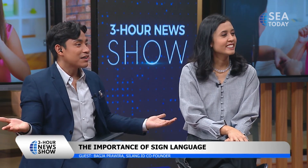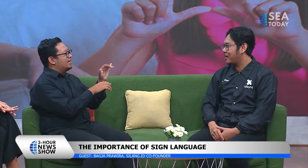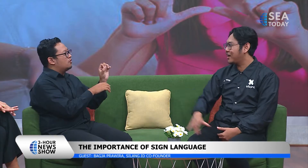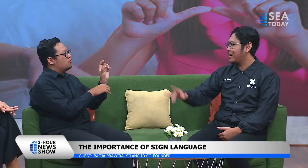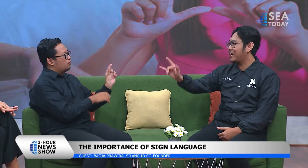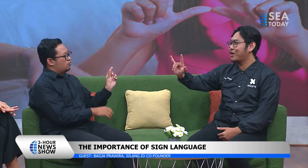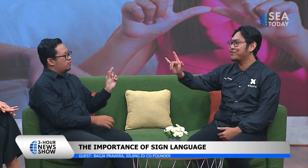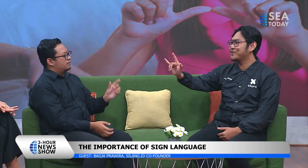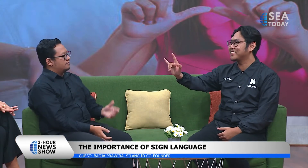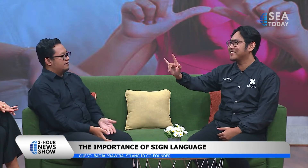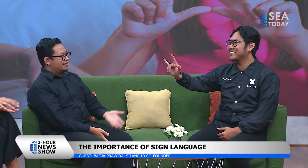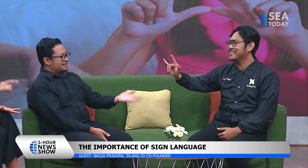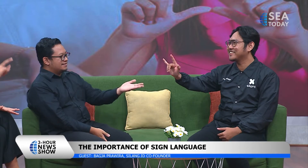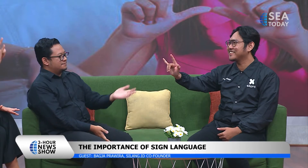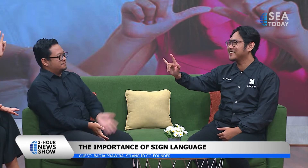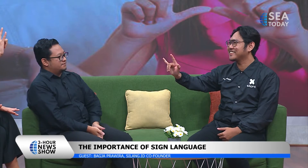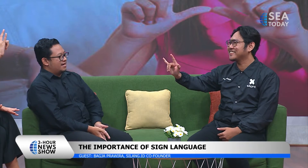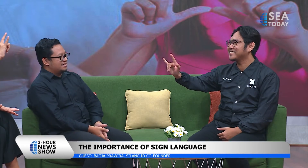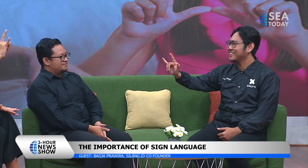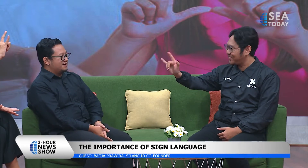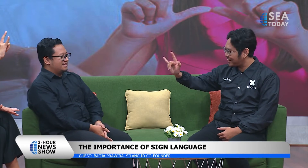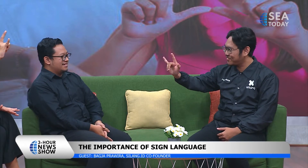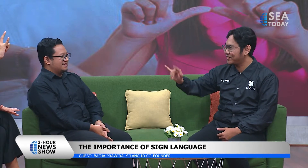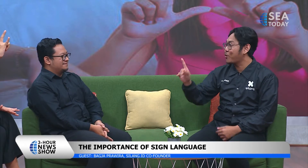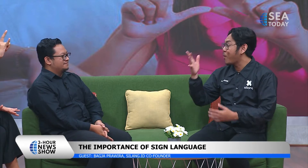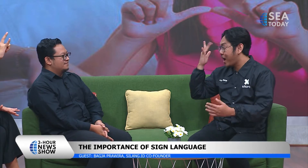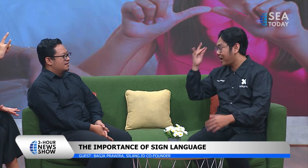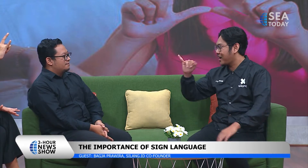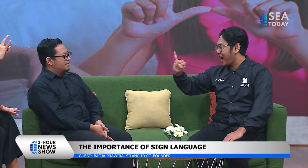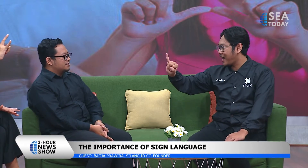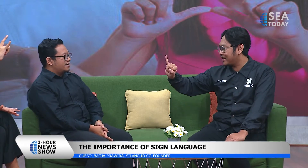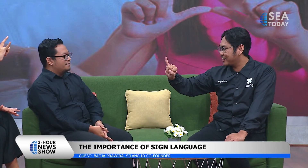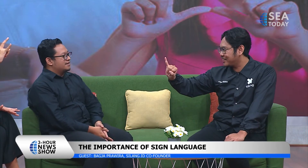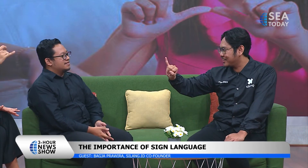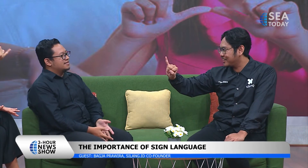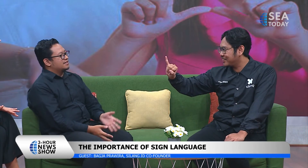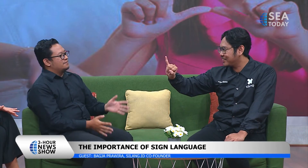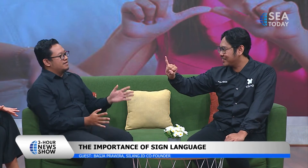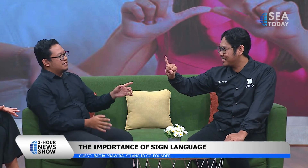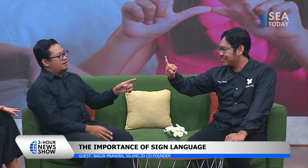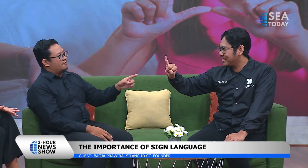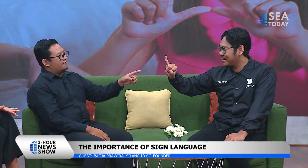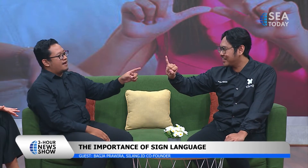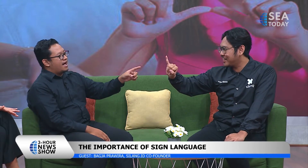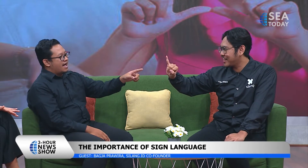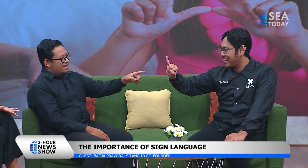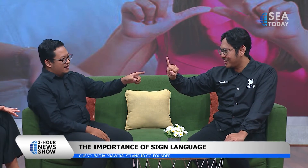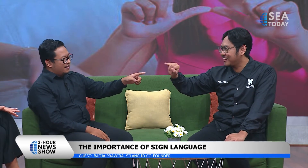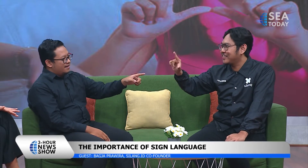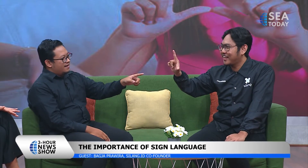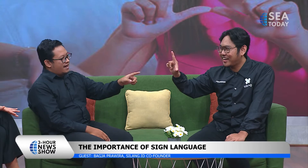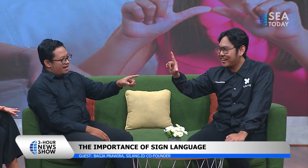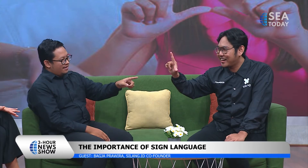like this oh i love you because why because this is the combination of i l